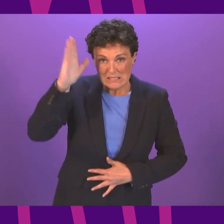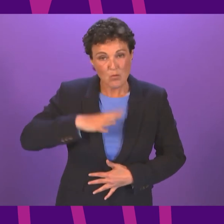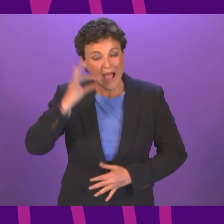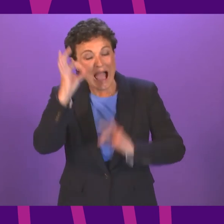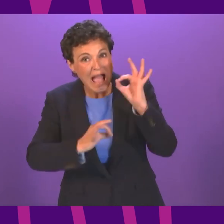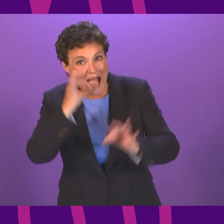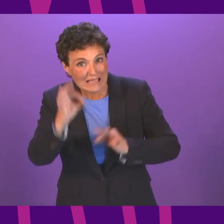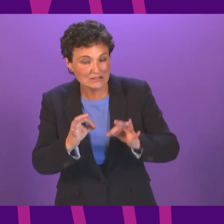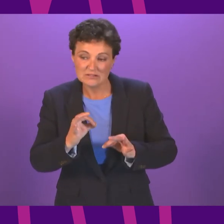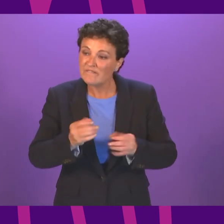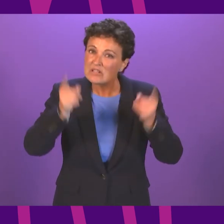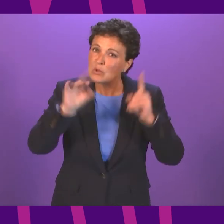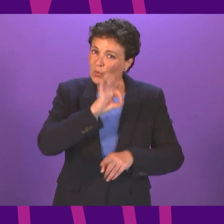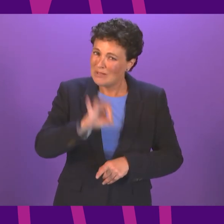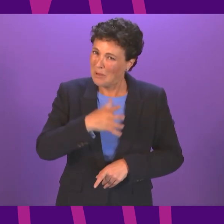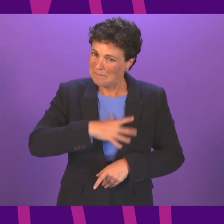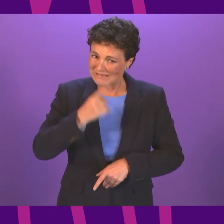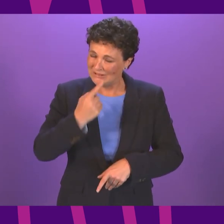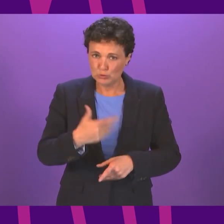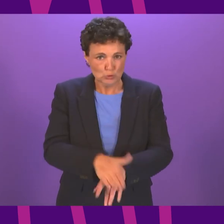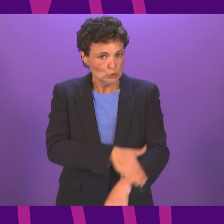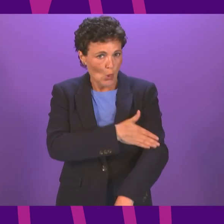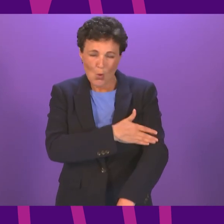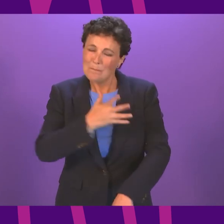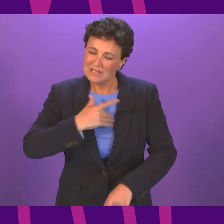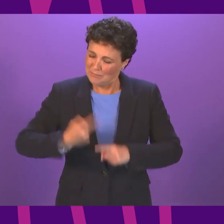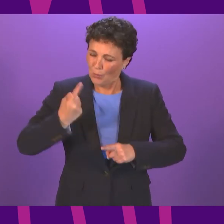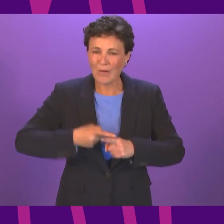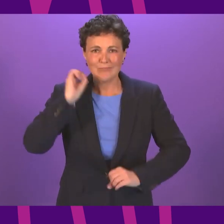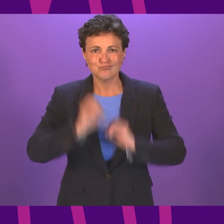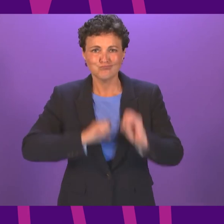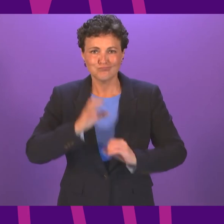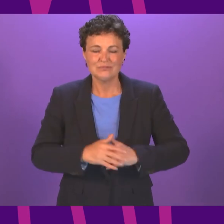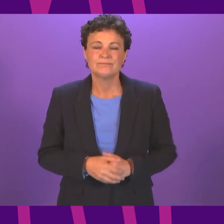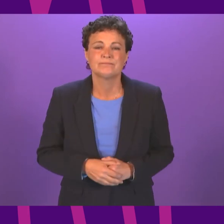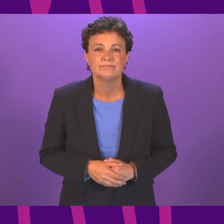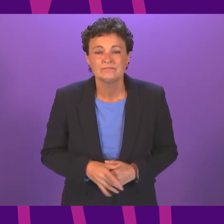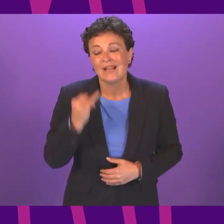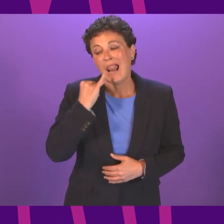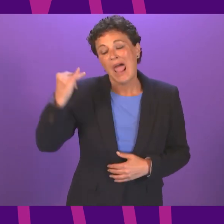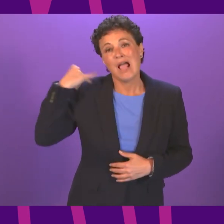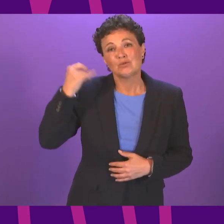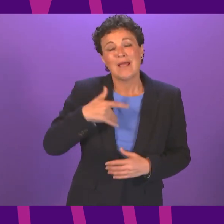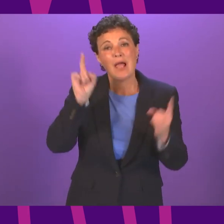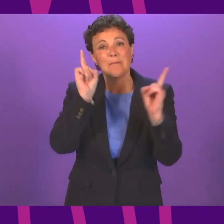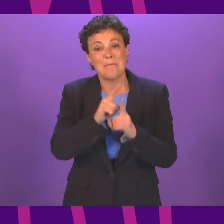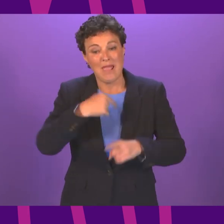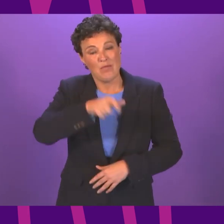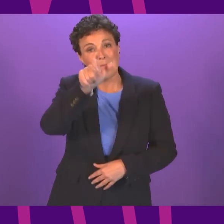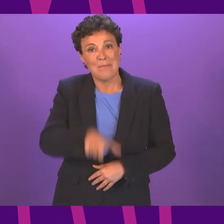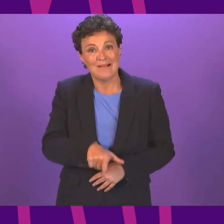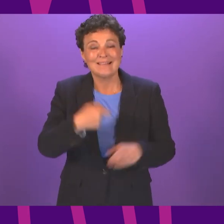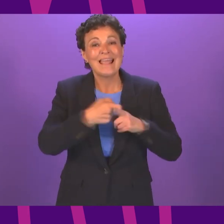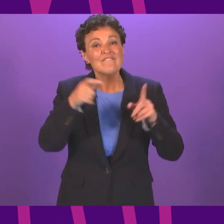to be followed by Jackie Dunbar. Thank you, Presiding Officer. Last week, met with my constituent, Kevin McPhillips, regarding his soft play business in my constituency.